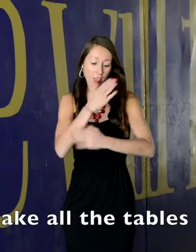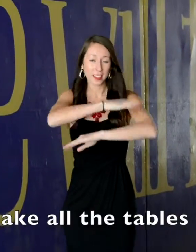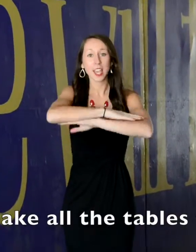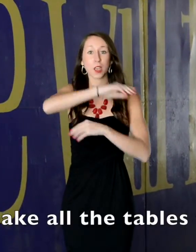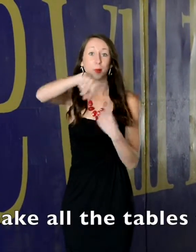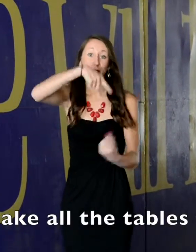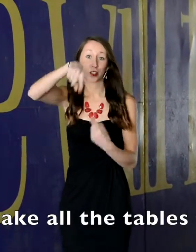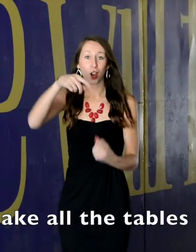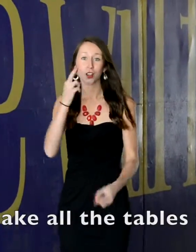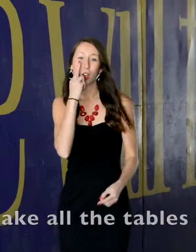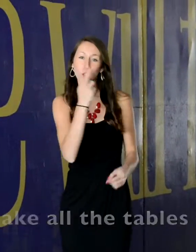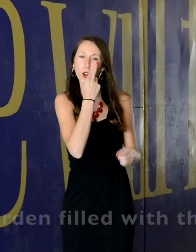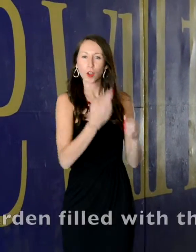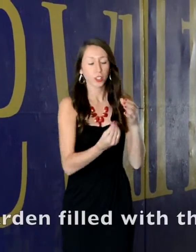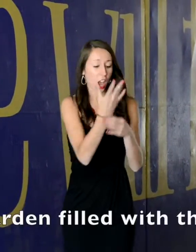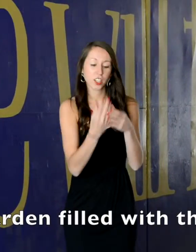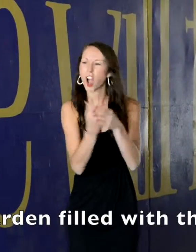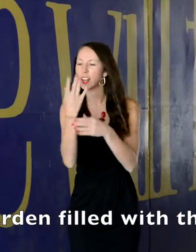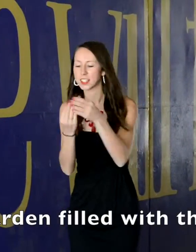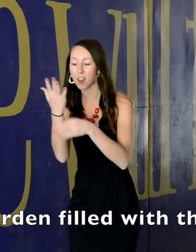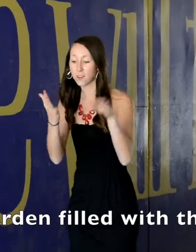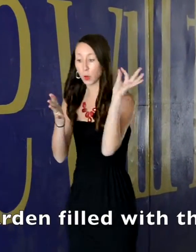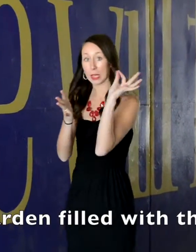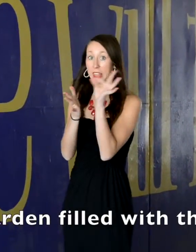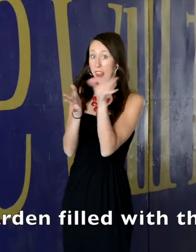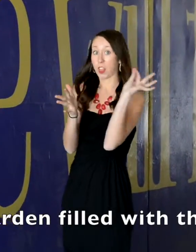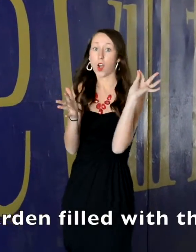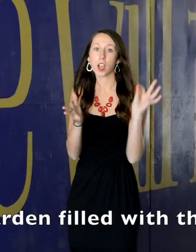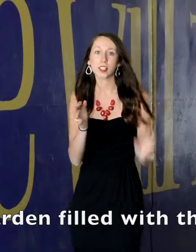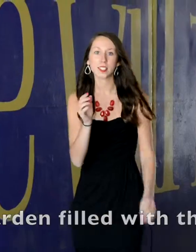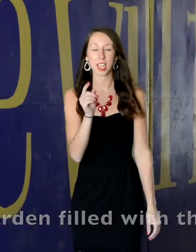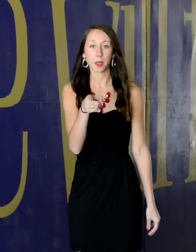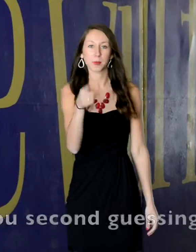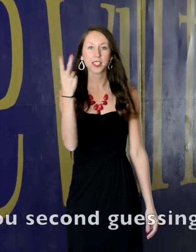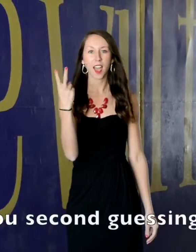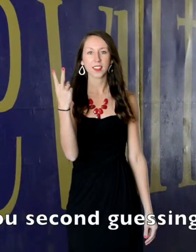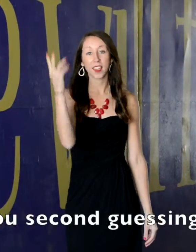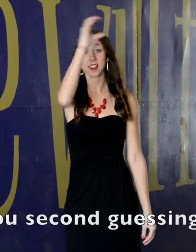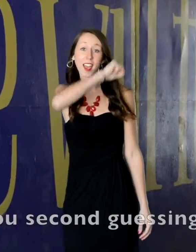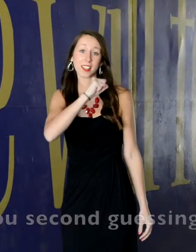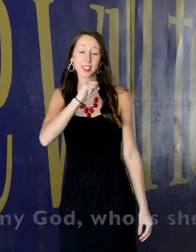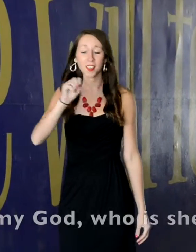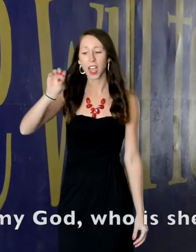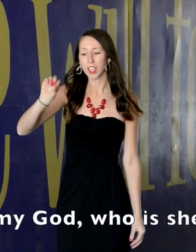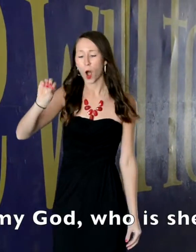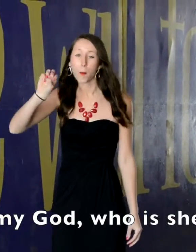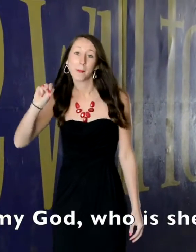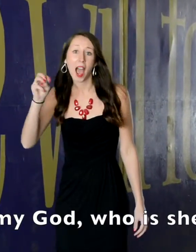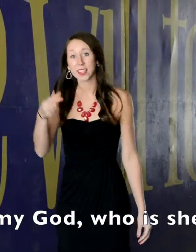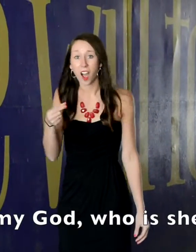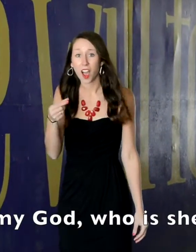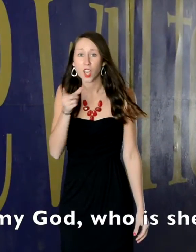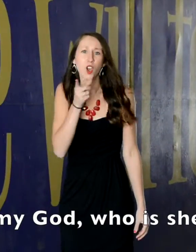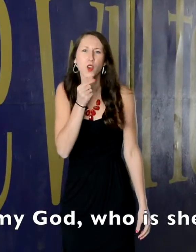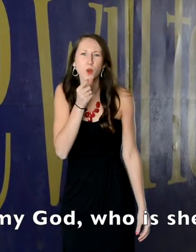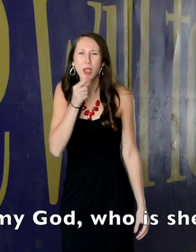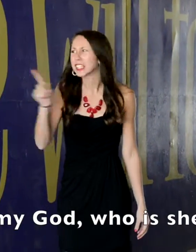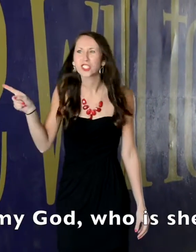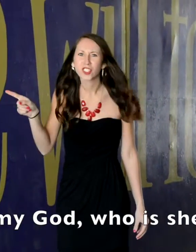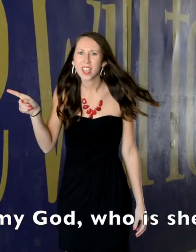make all the tables turn Rose garden filled with thorns Keep your second guessing like Oh my god, who